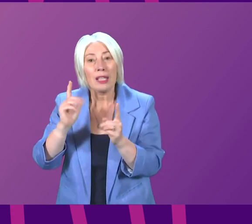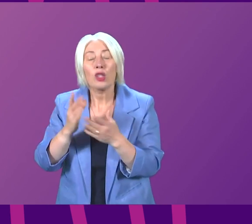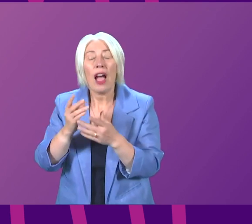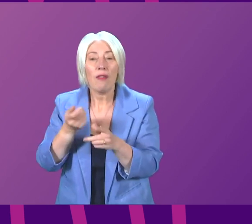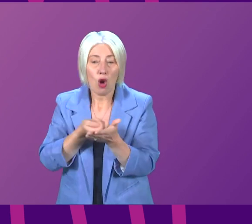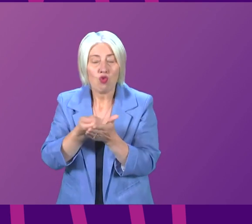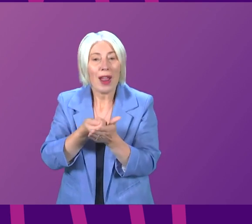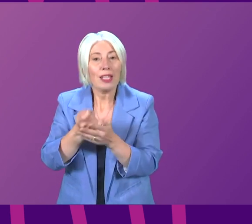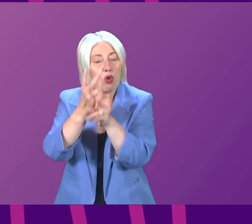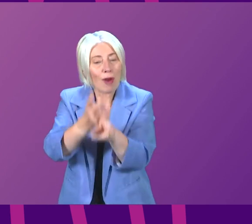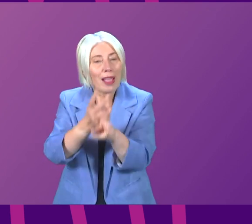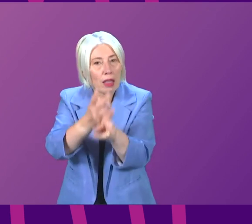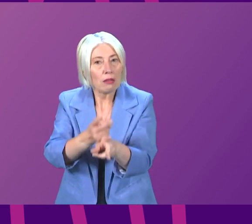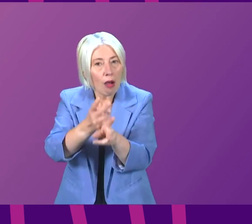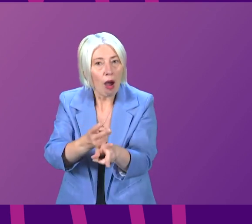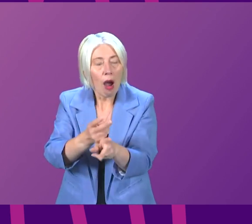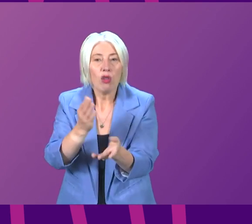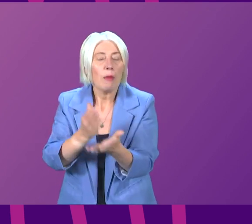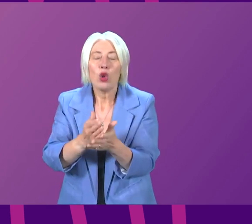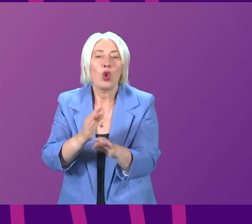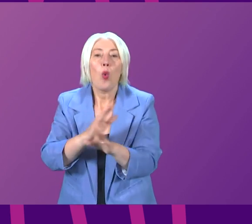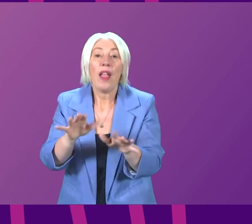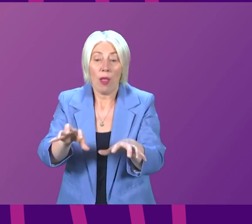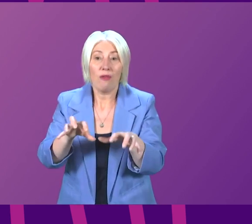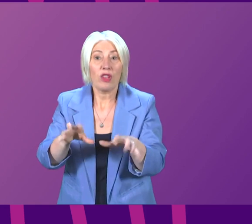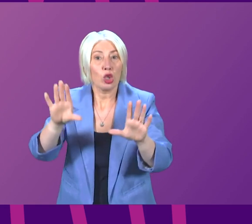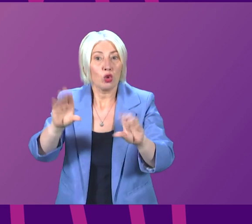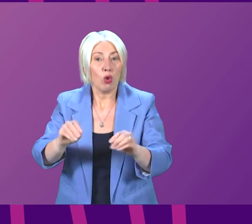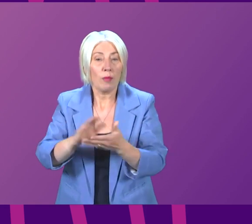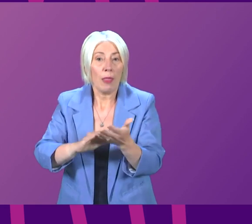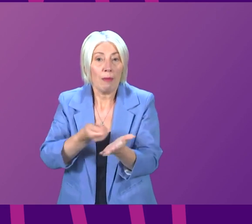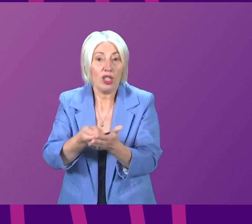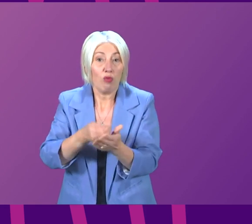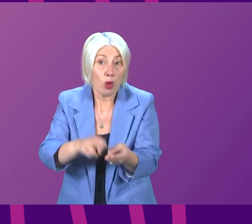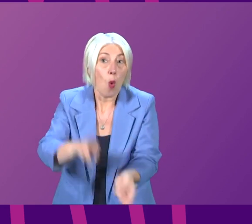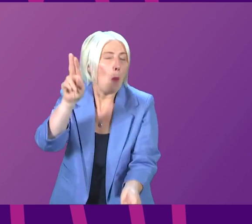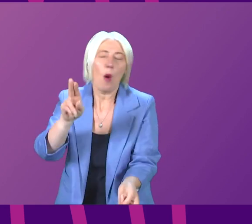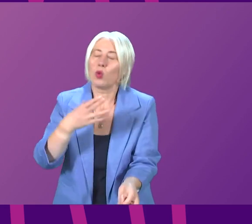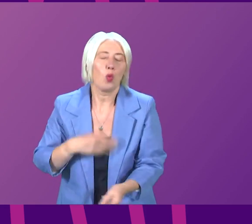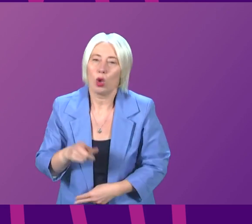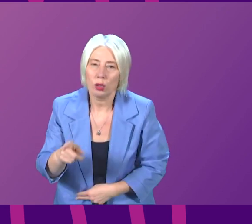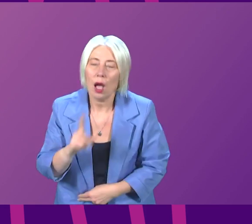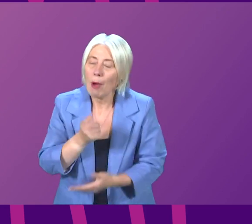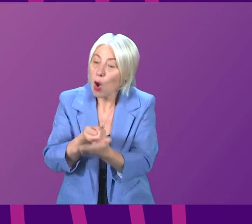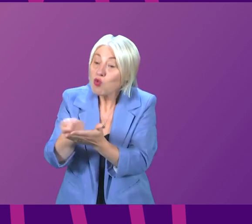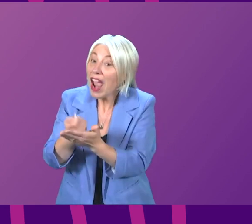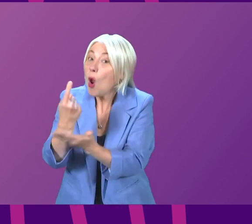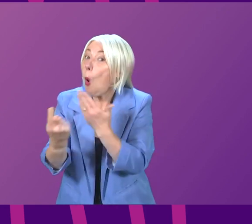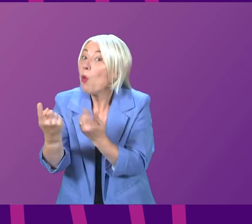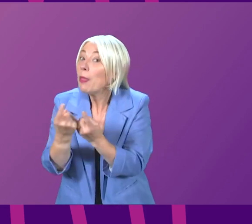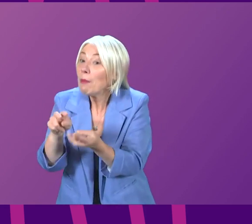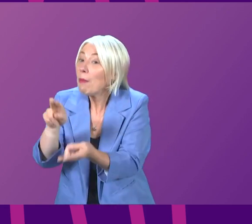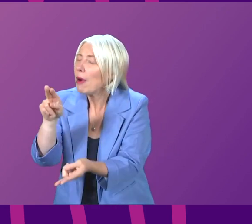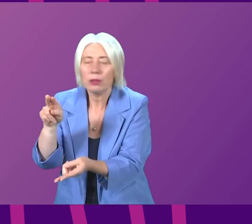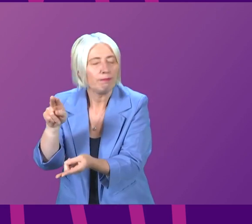regulator so we can make sure there is not excessive increases when the freeze is finally lifted. But rents are not the only costs that are